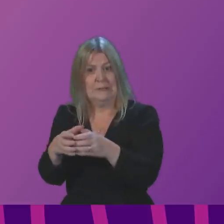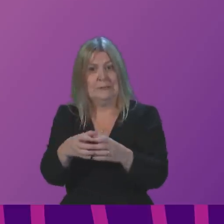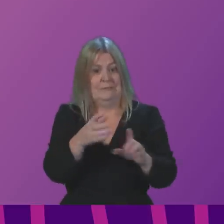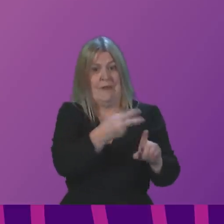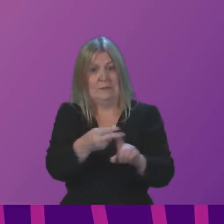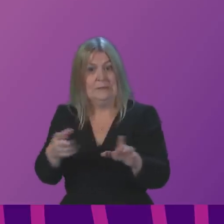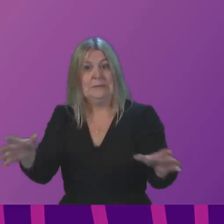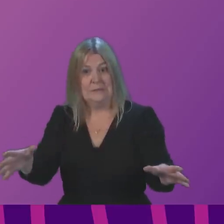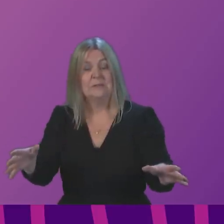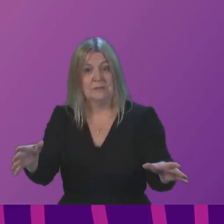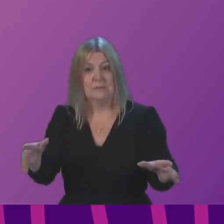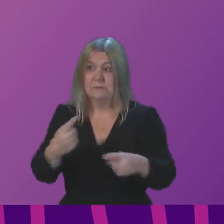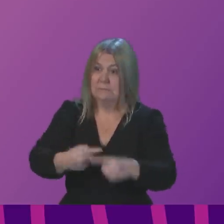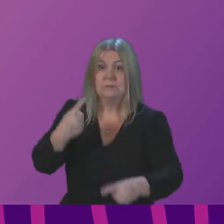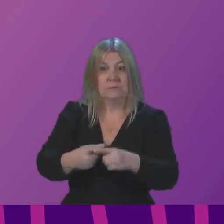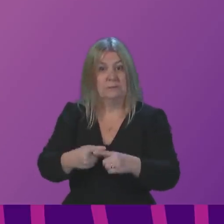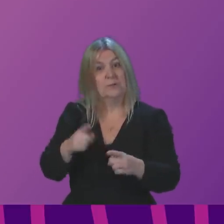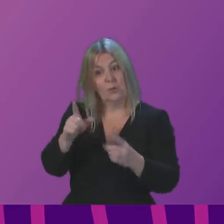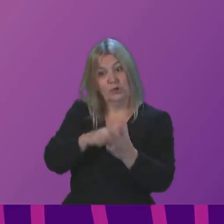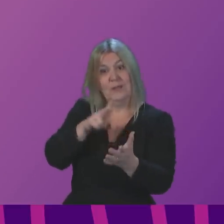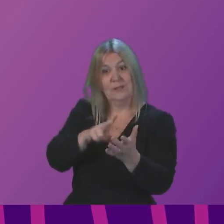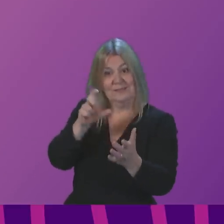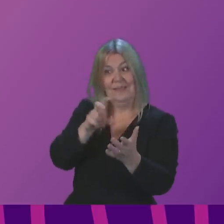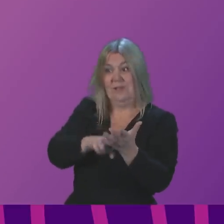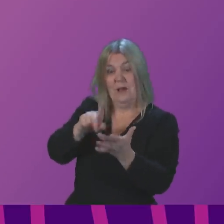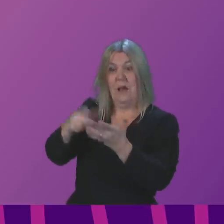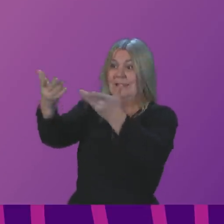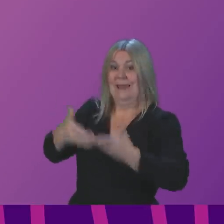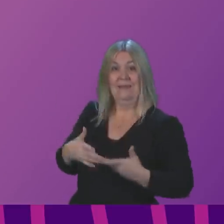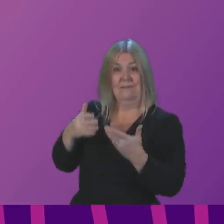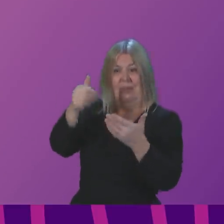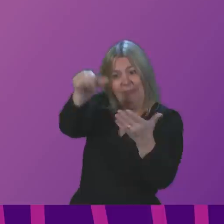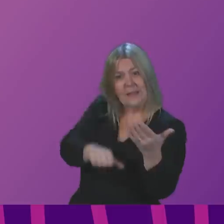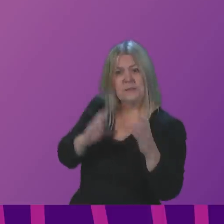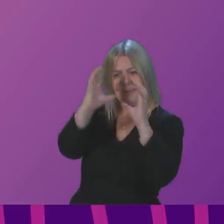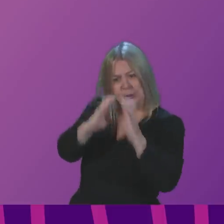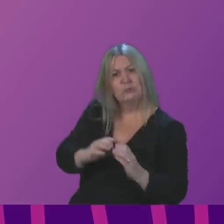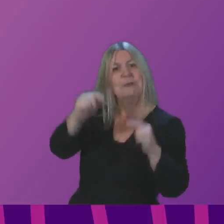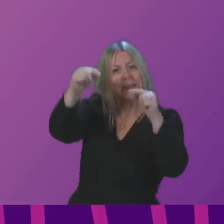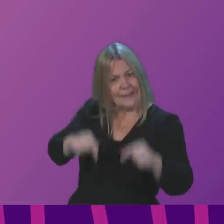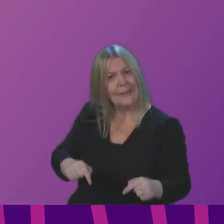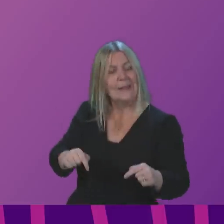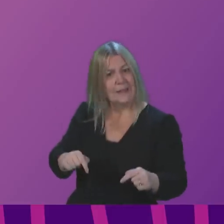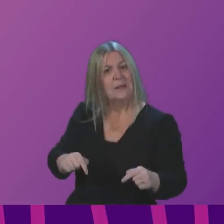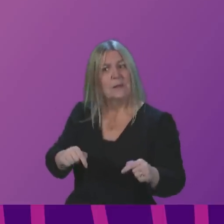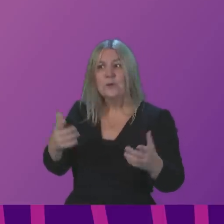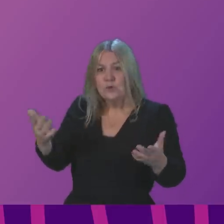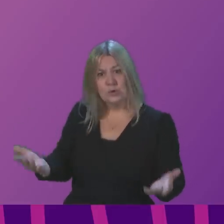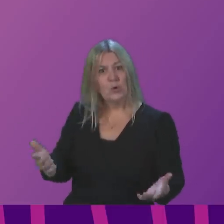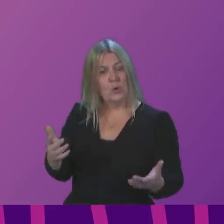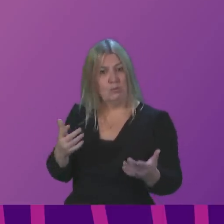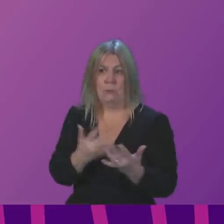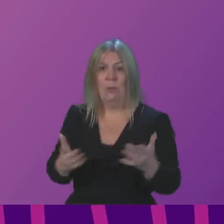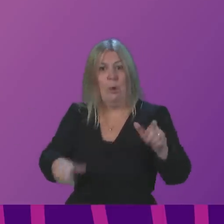and as soon as possible after the JCVI give us advice. Many people were already eligible by the time the JCVI gave us their